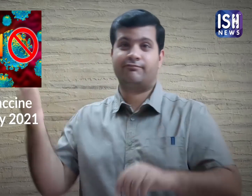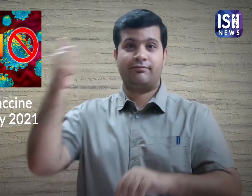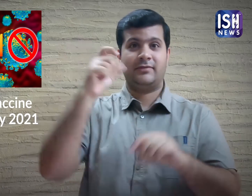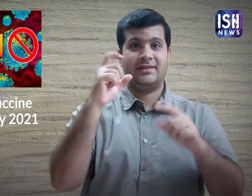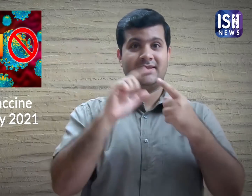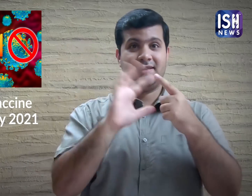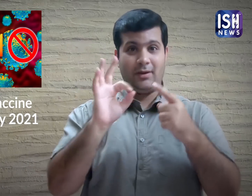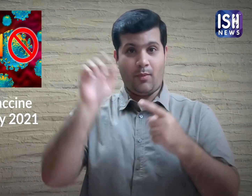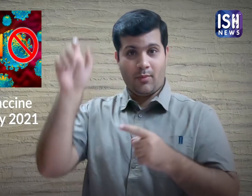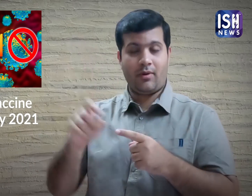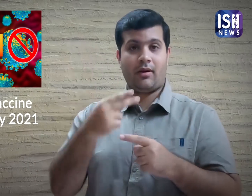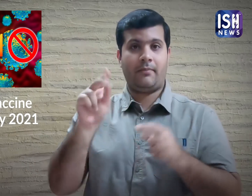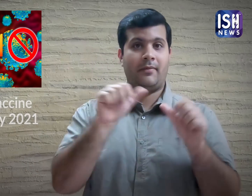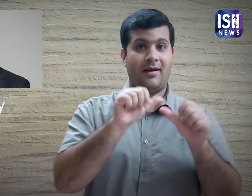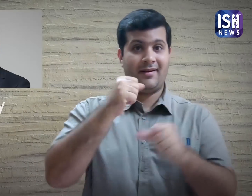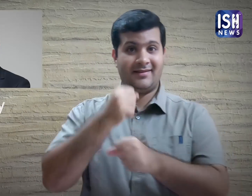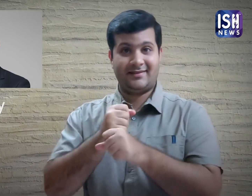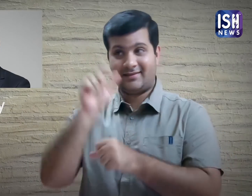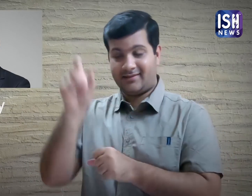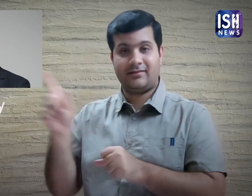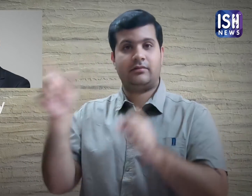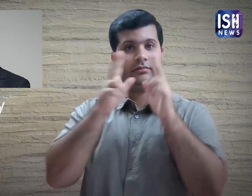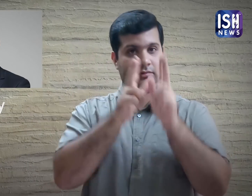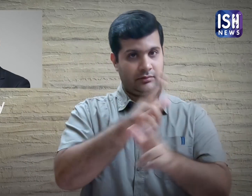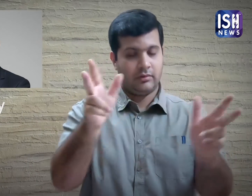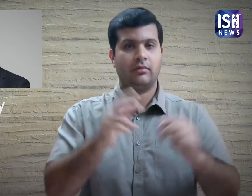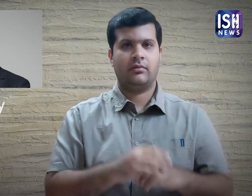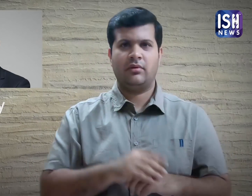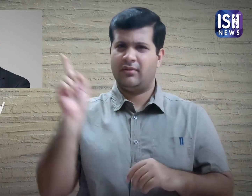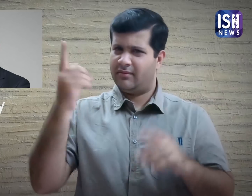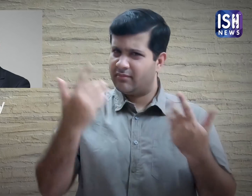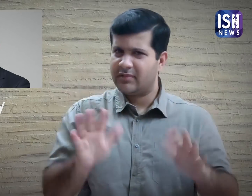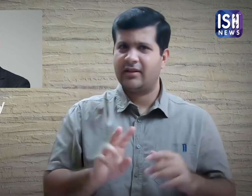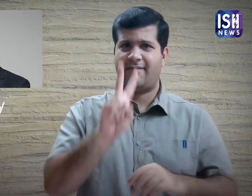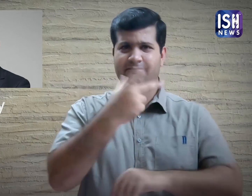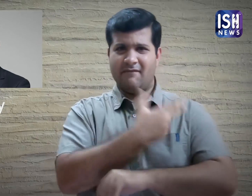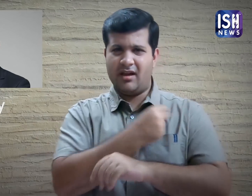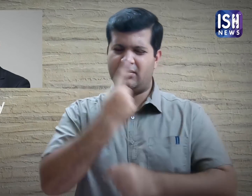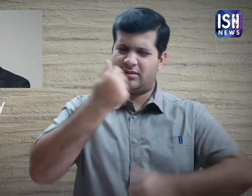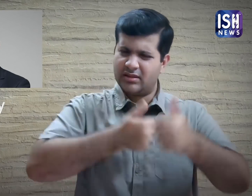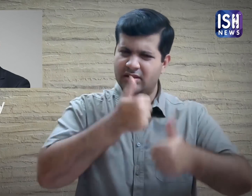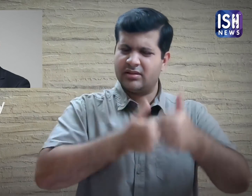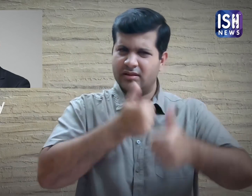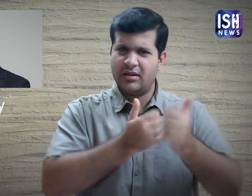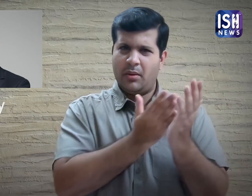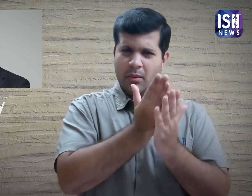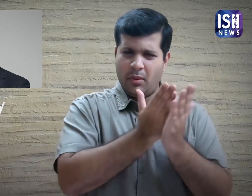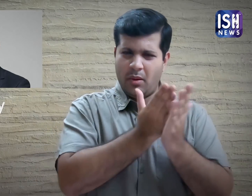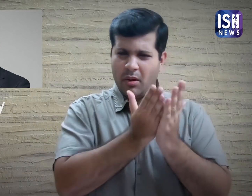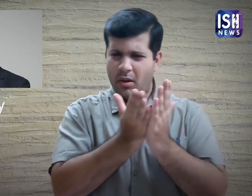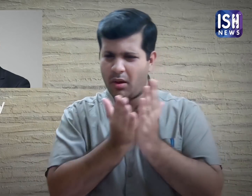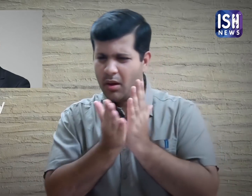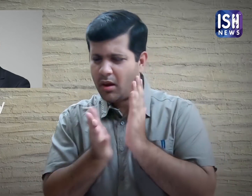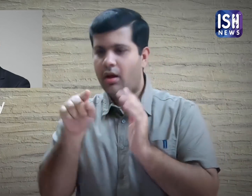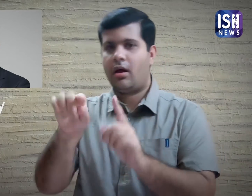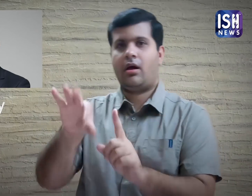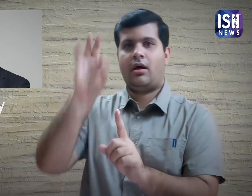Johnson & Johnson CEO Alex Gorski said, We have been testing the vaccine a lot.